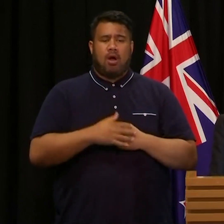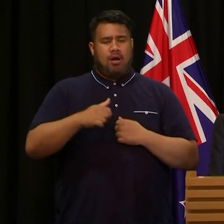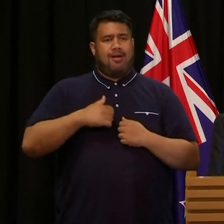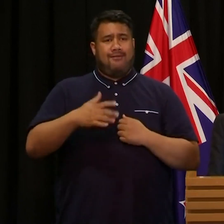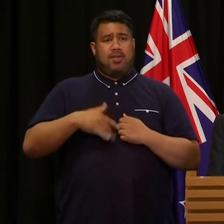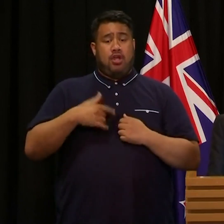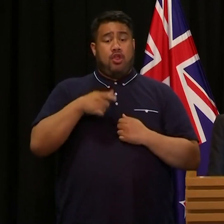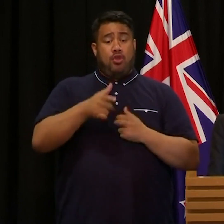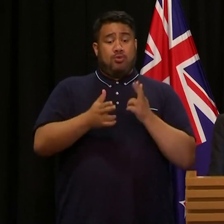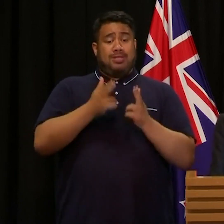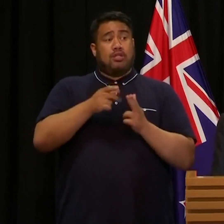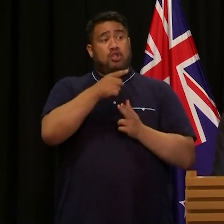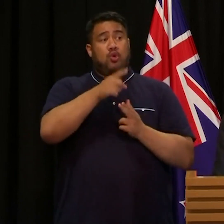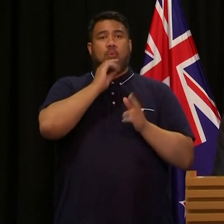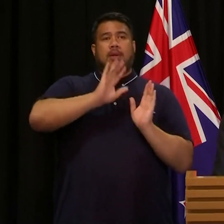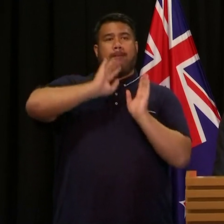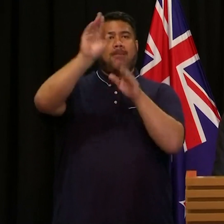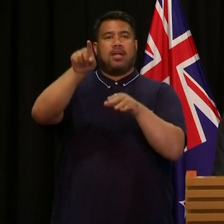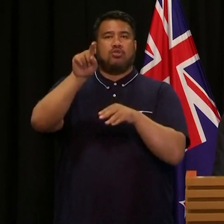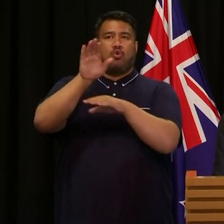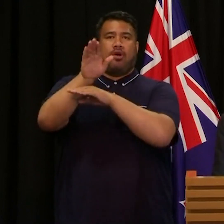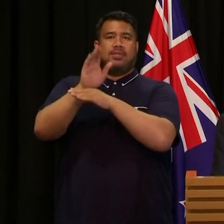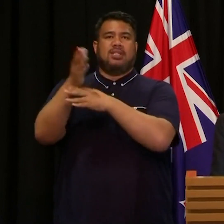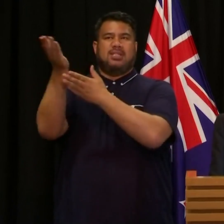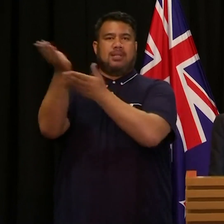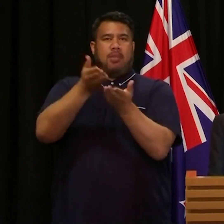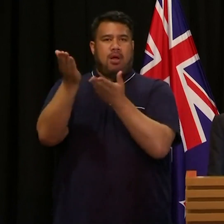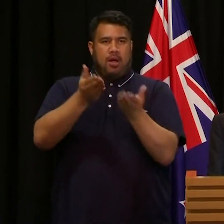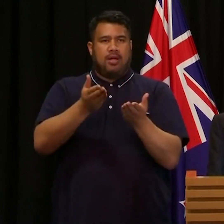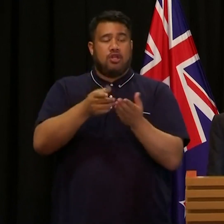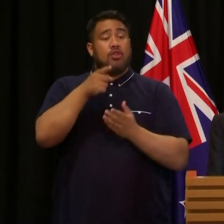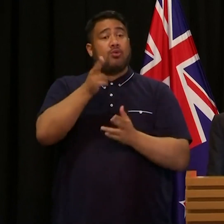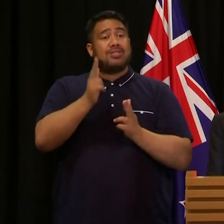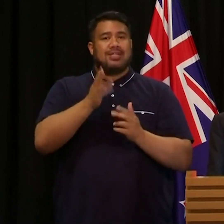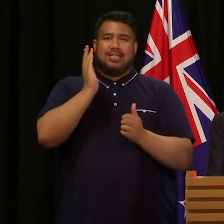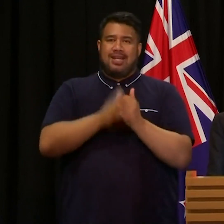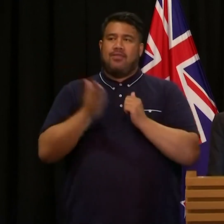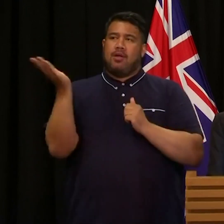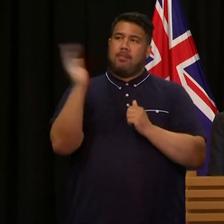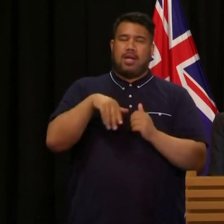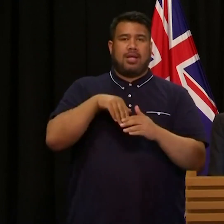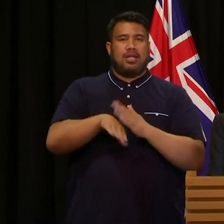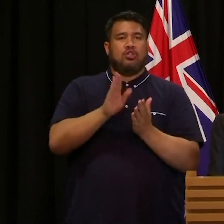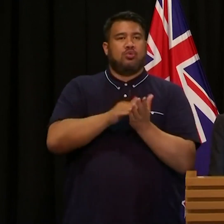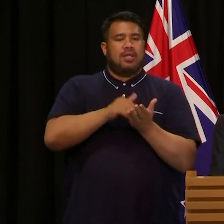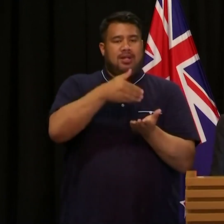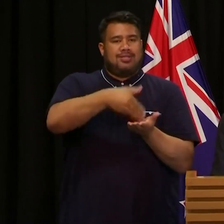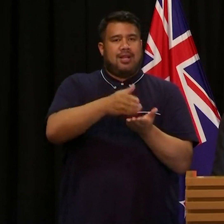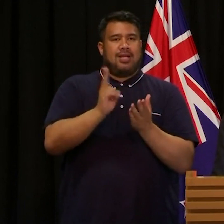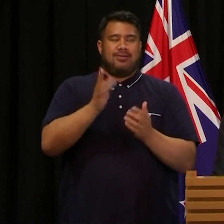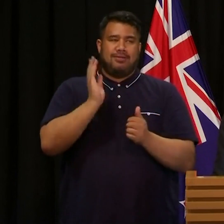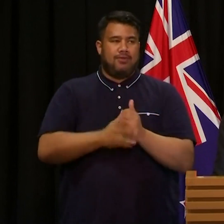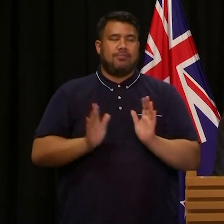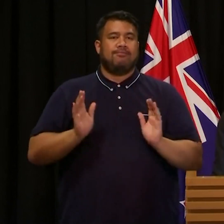returned to your suppliers and never enter into the New Zealand market again. For current owners of the